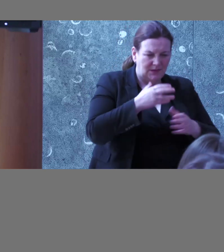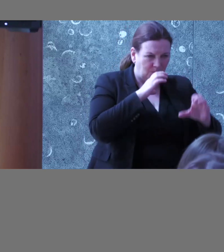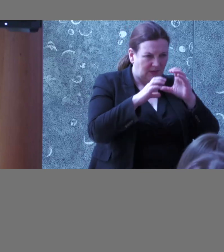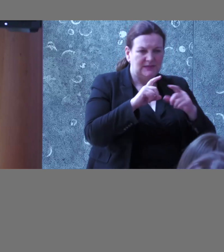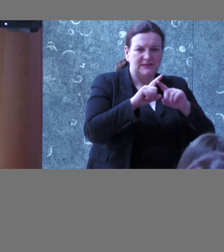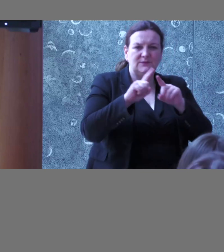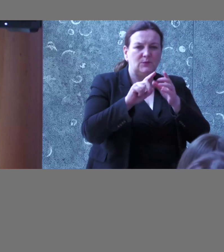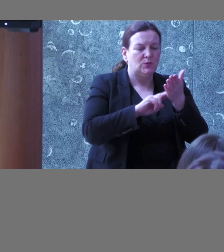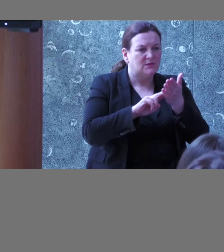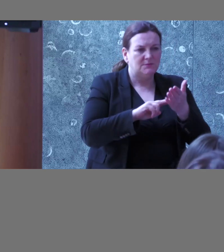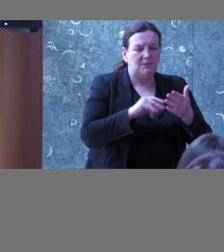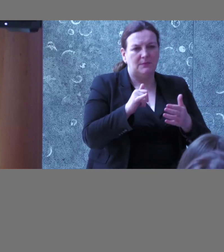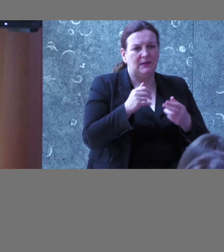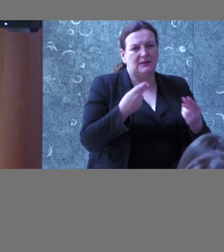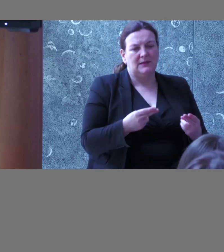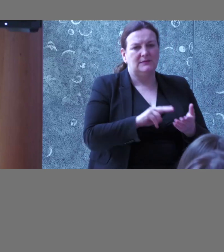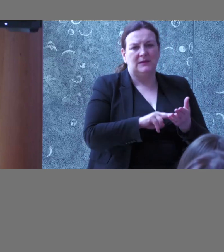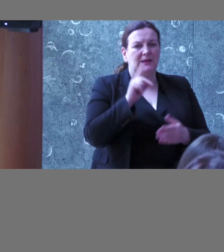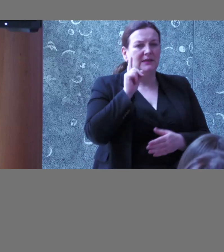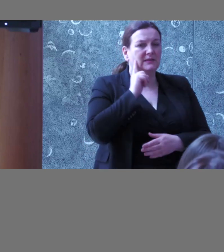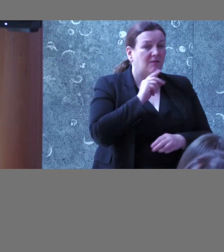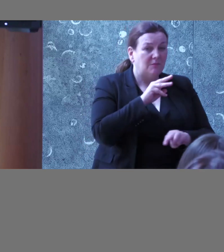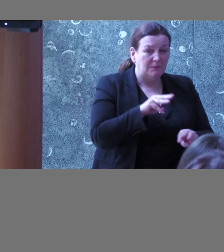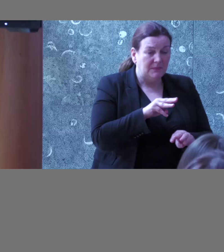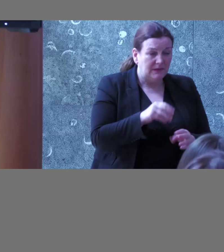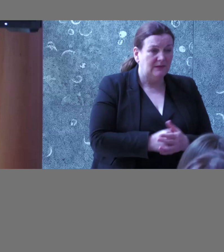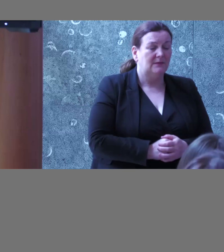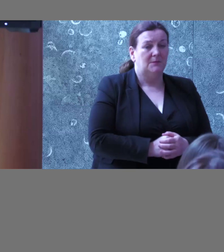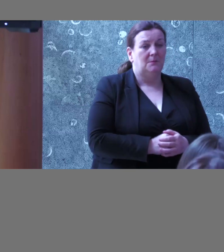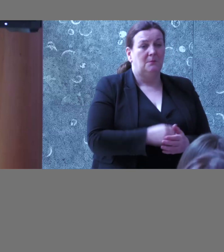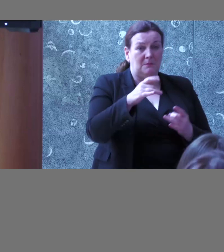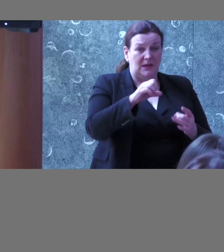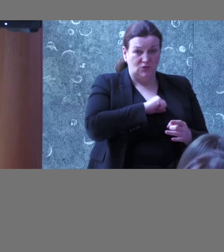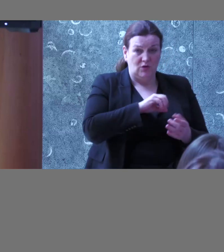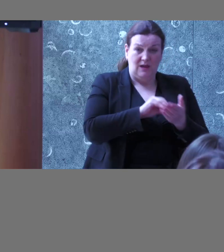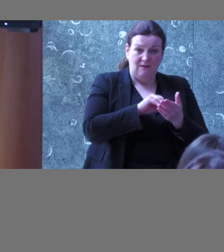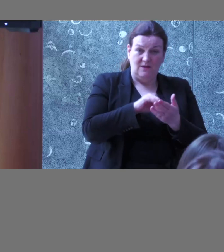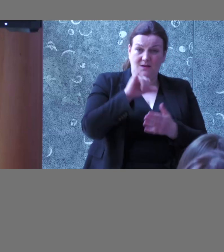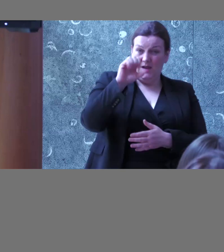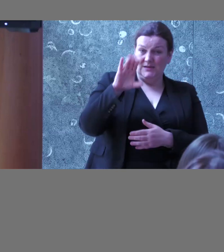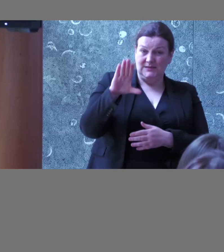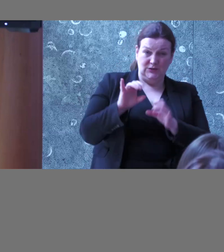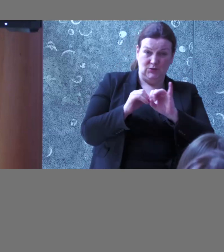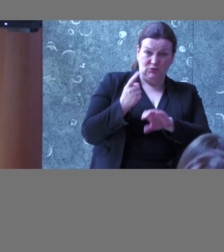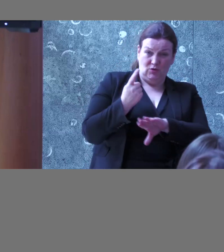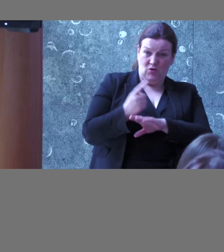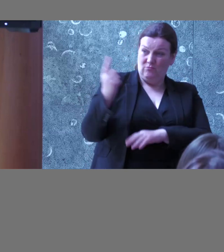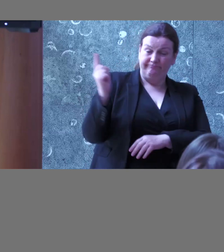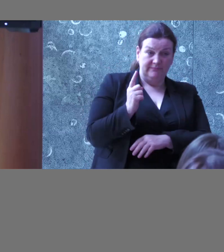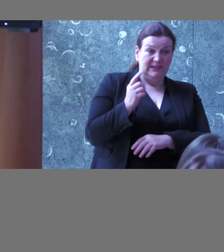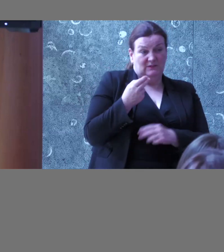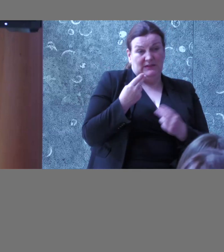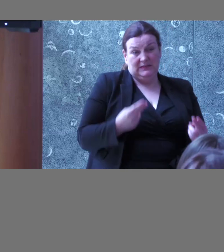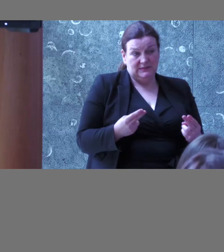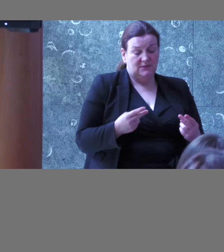different users, maybe, you know, the likes of deaf, ensuring that we might have an ISL interpreter if that's necessary,